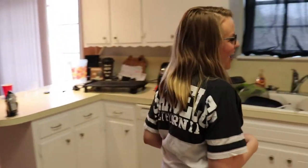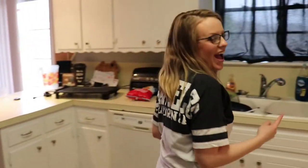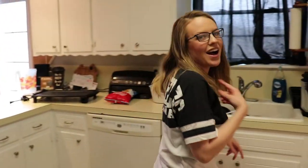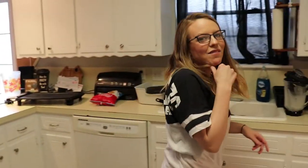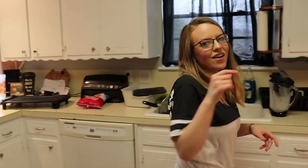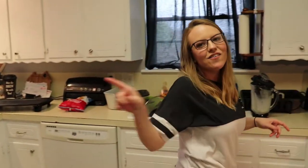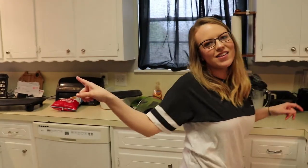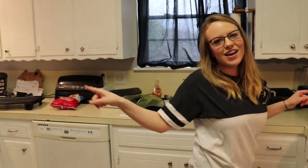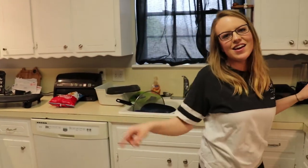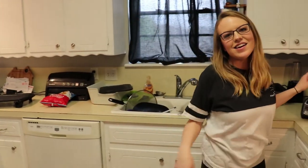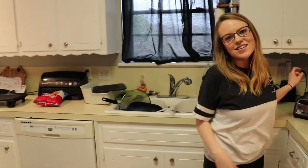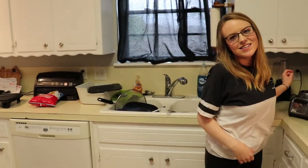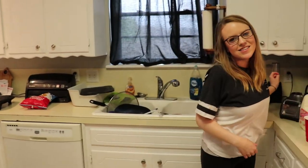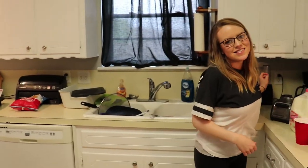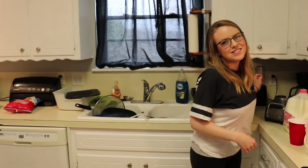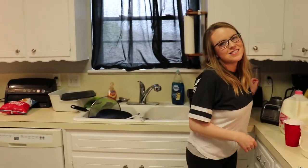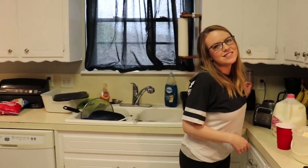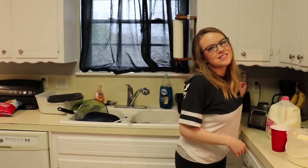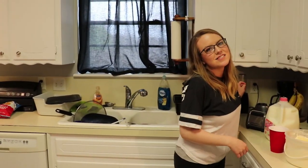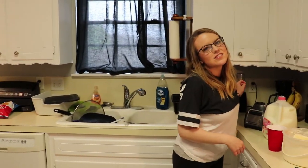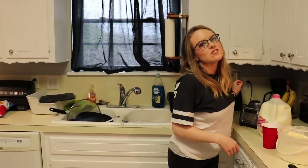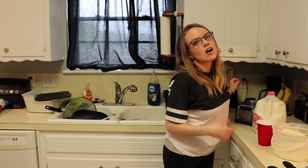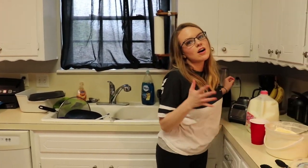i'm not opening stop